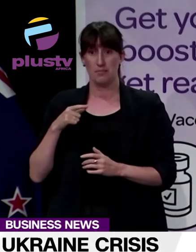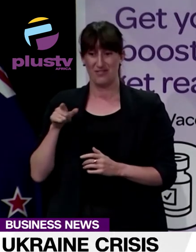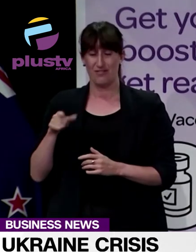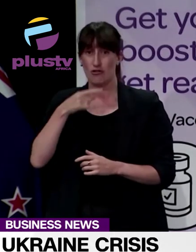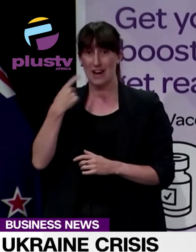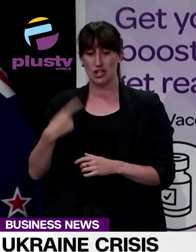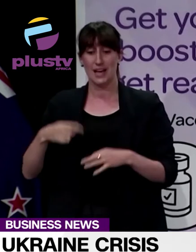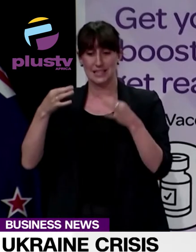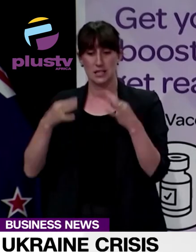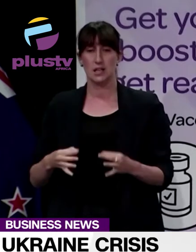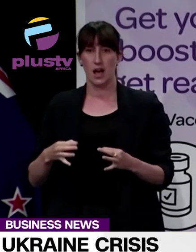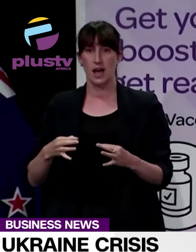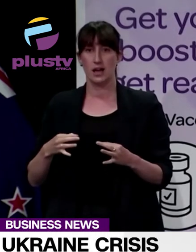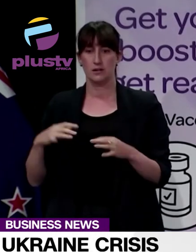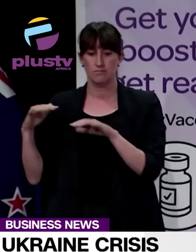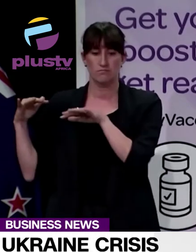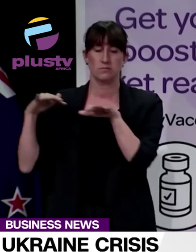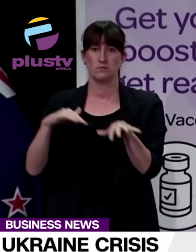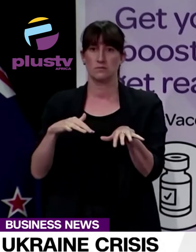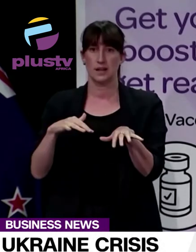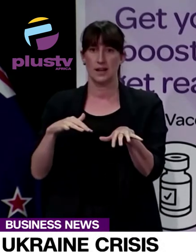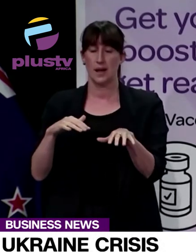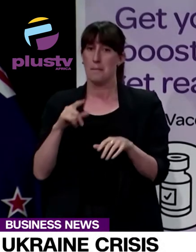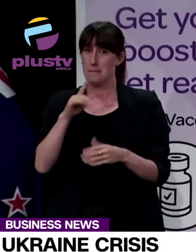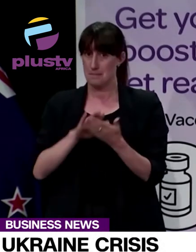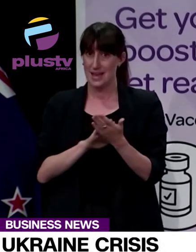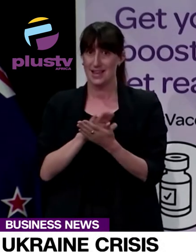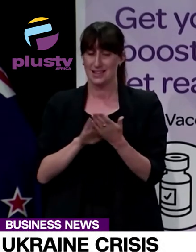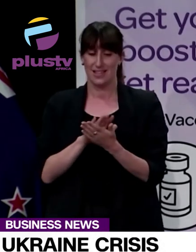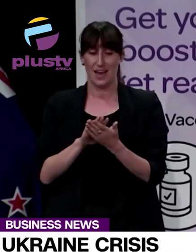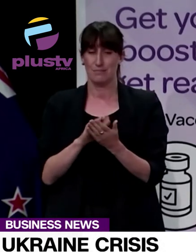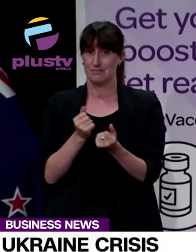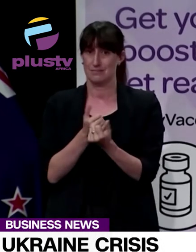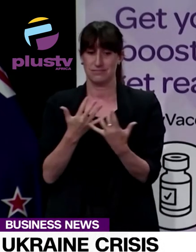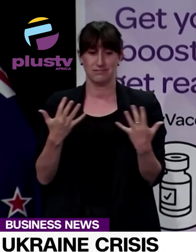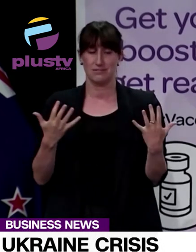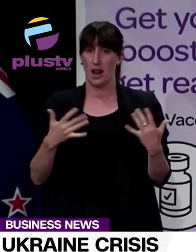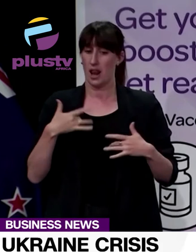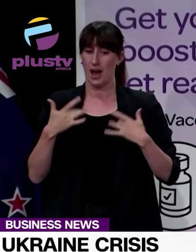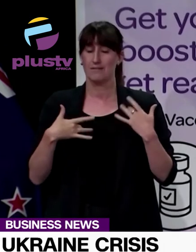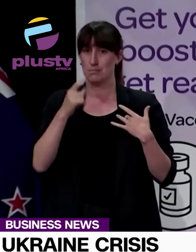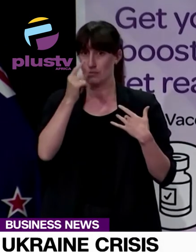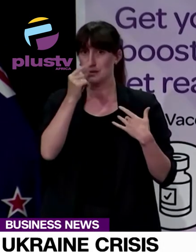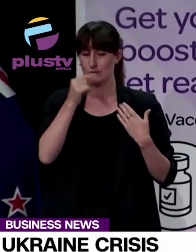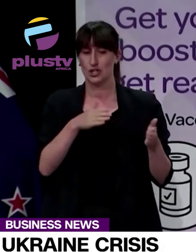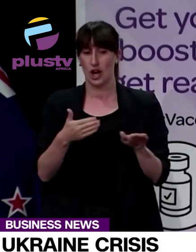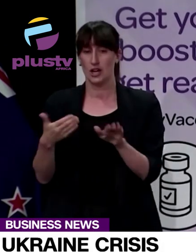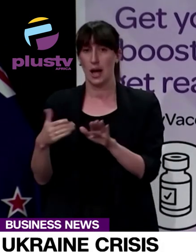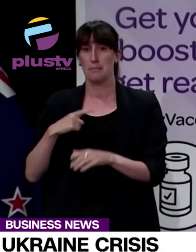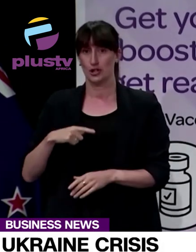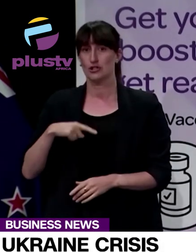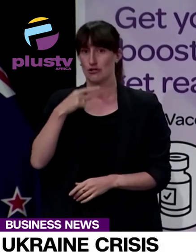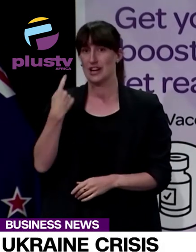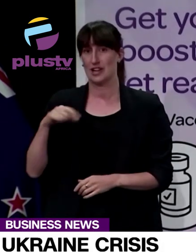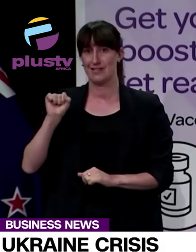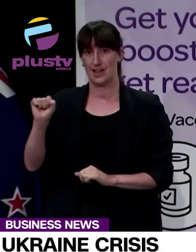path, an unthinkable number of innocent lives could be lost because of Russia's decision. New Zealand